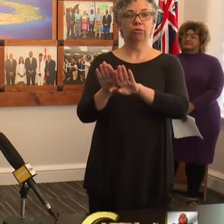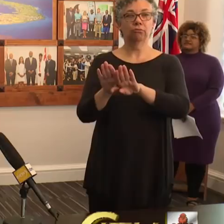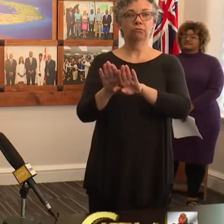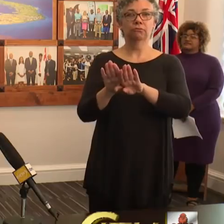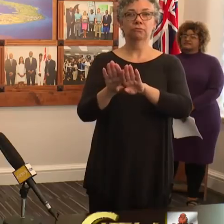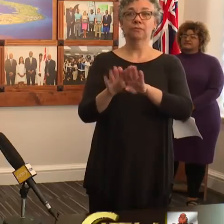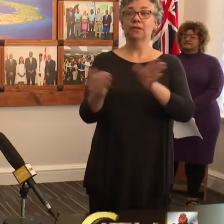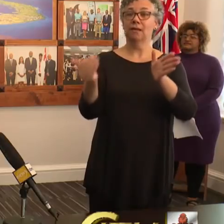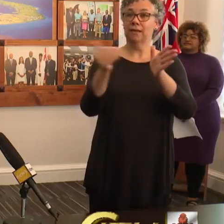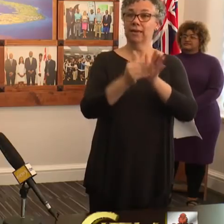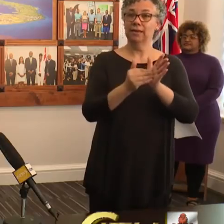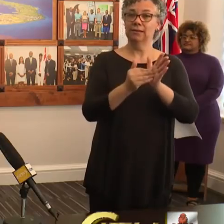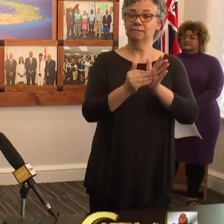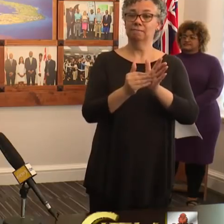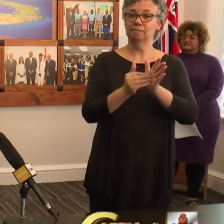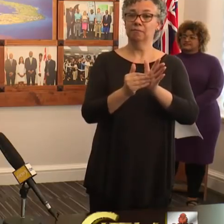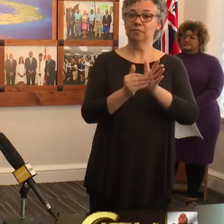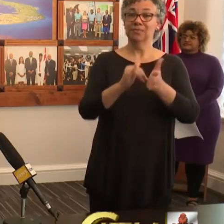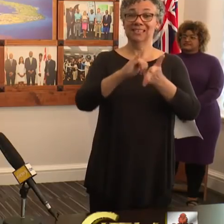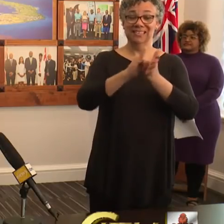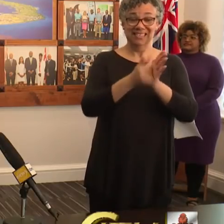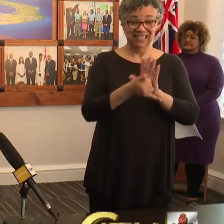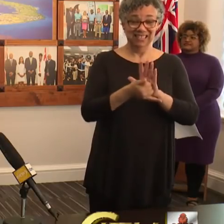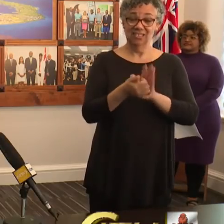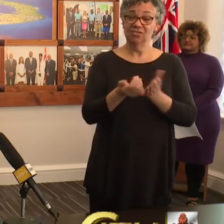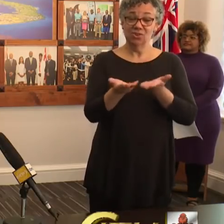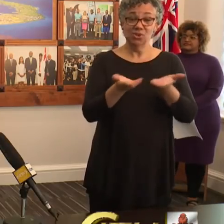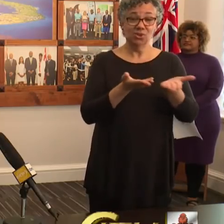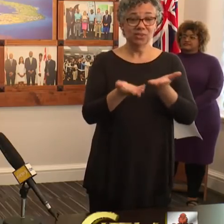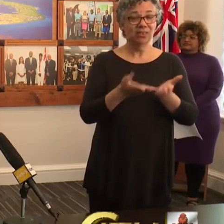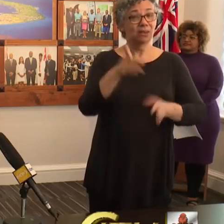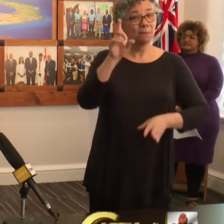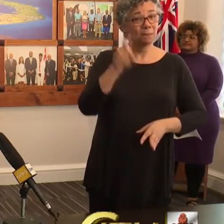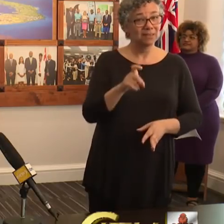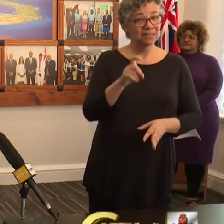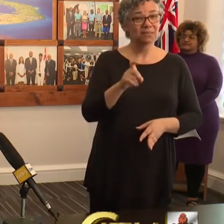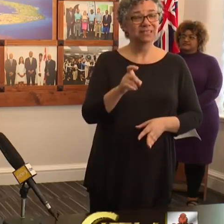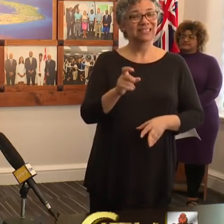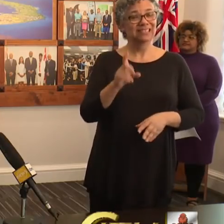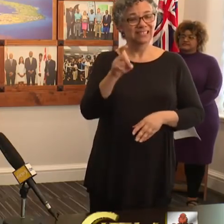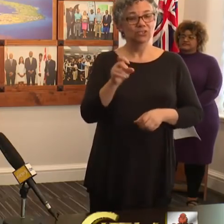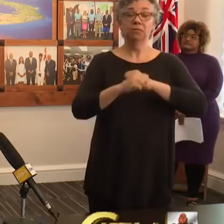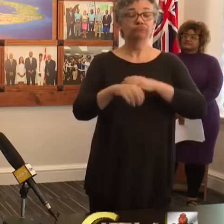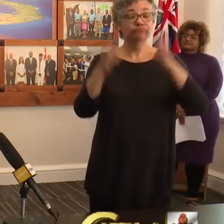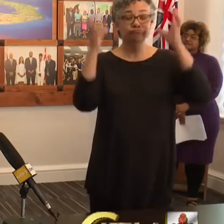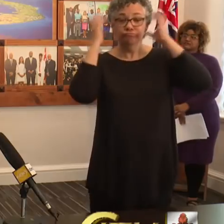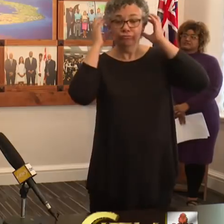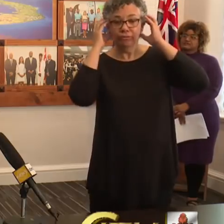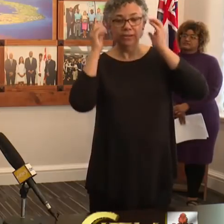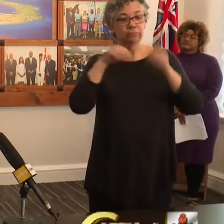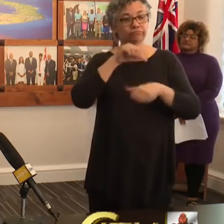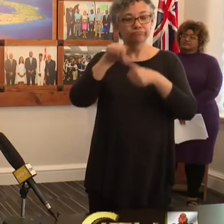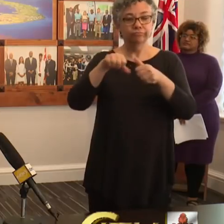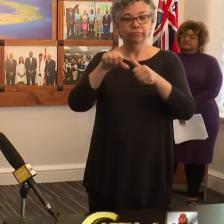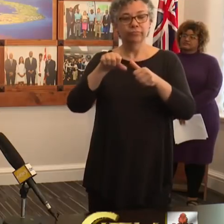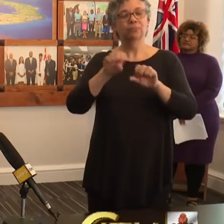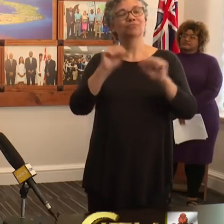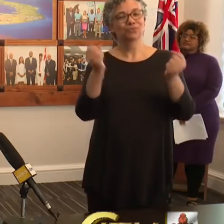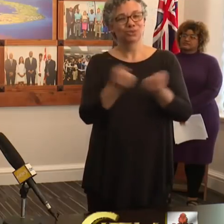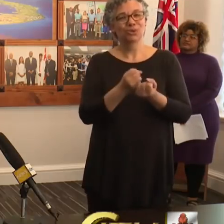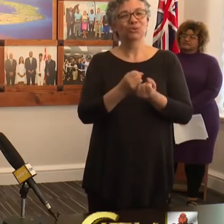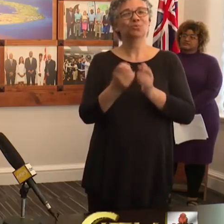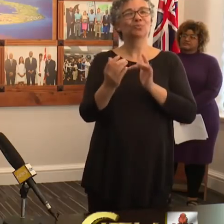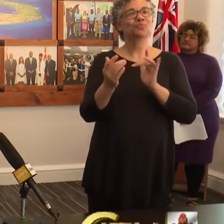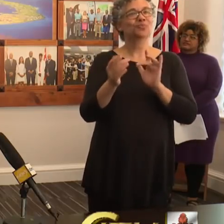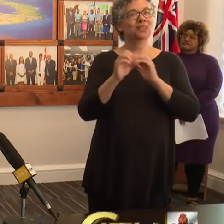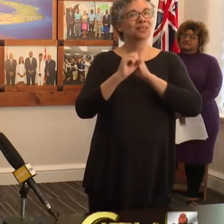Again, these are the essential services permitted to operate during the state of emergency. Social media, cable companies